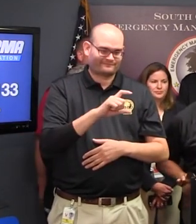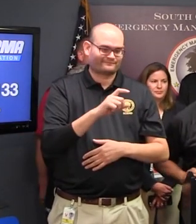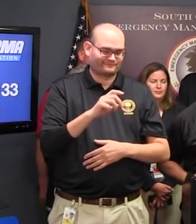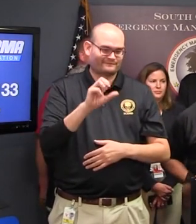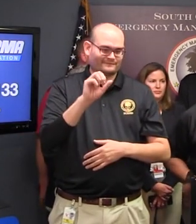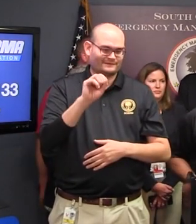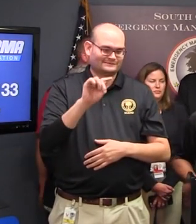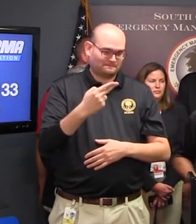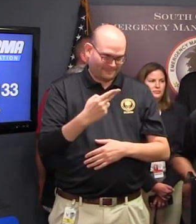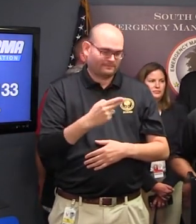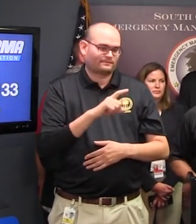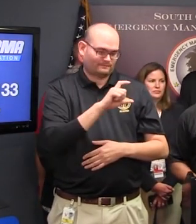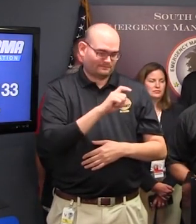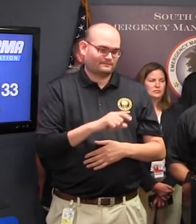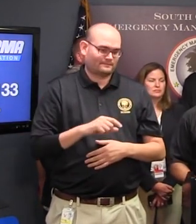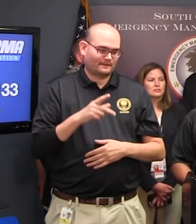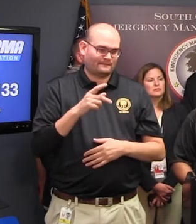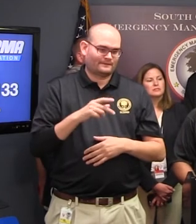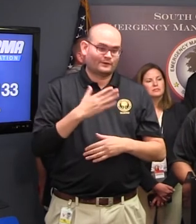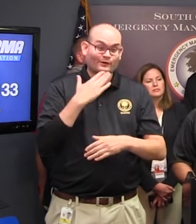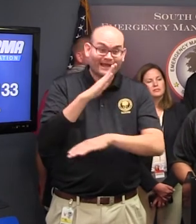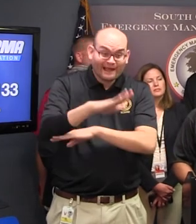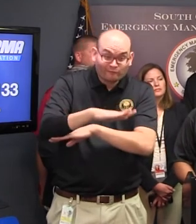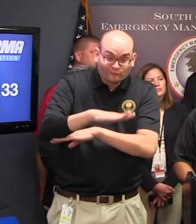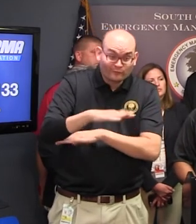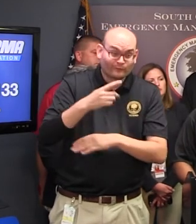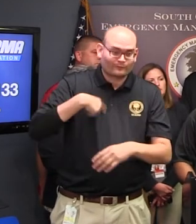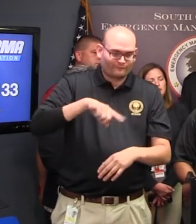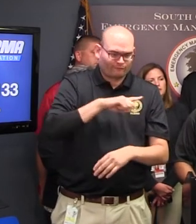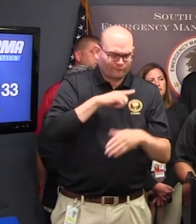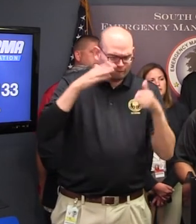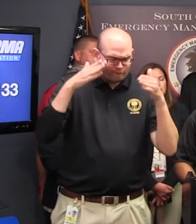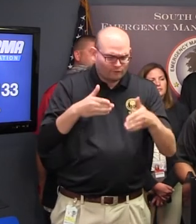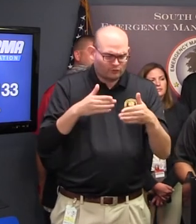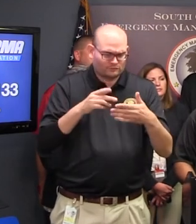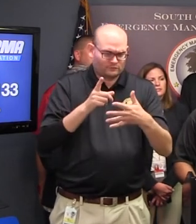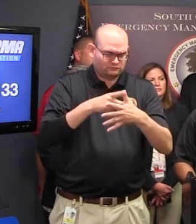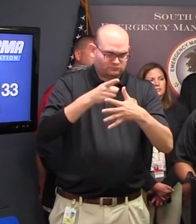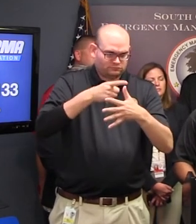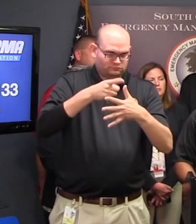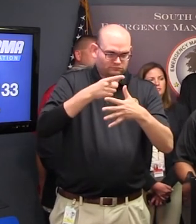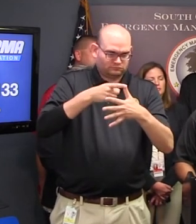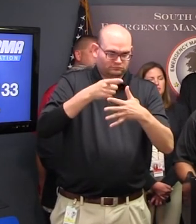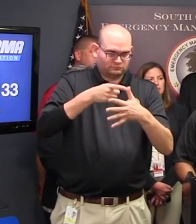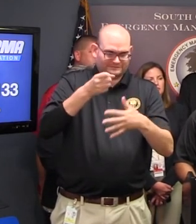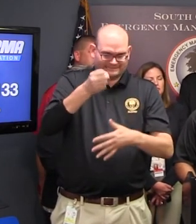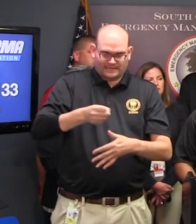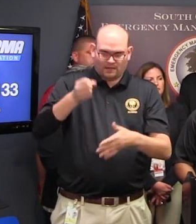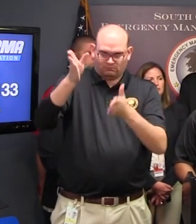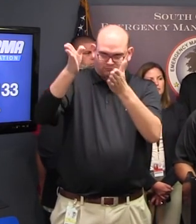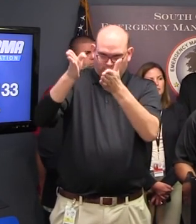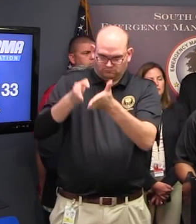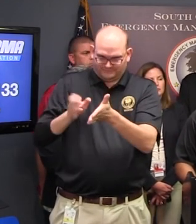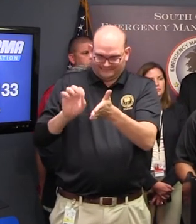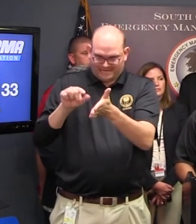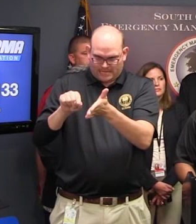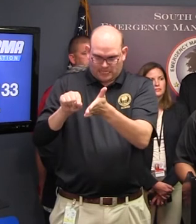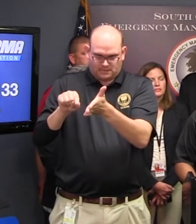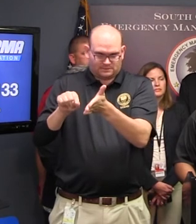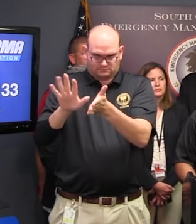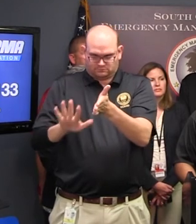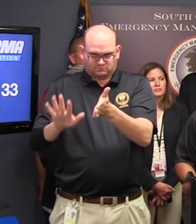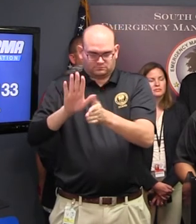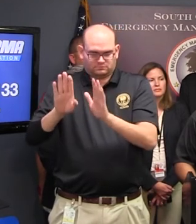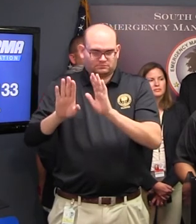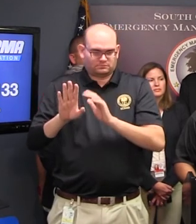Governor Good afternoon, everyone Our primary focus right now is in the southern region Specifically, we're looking at US